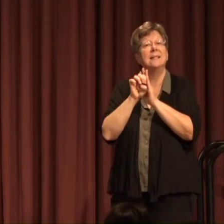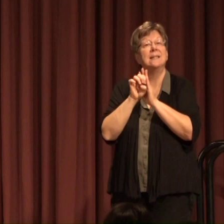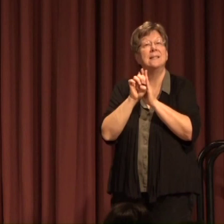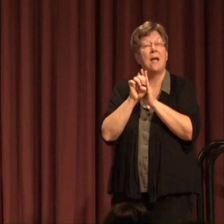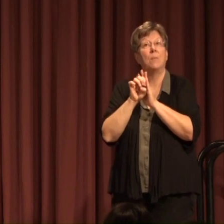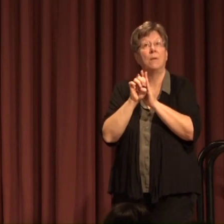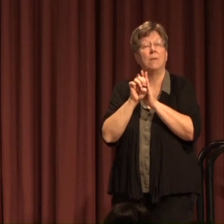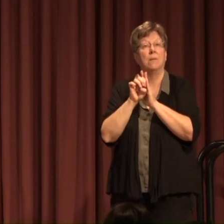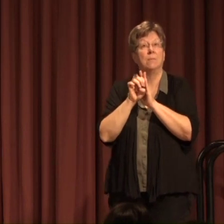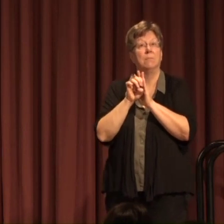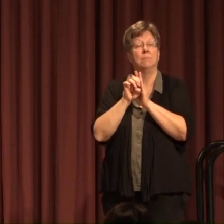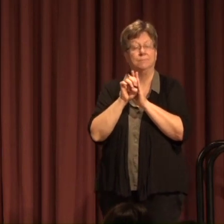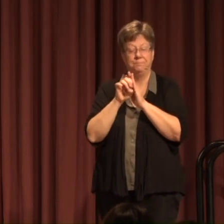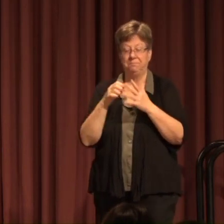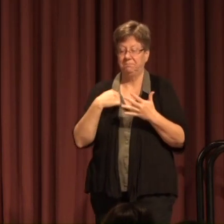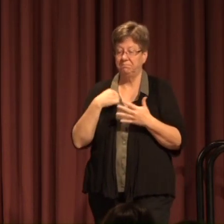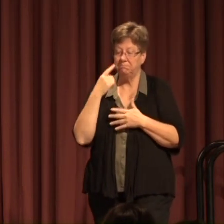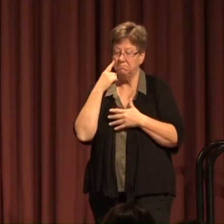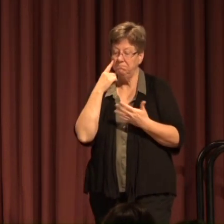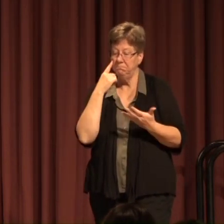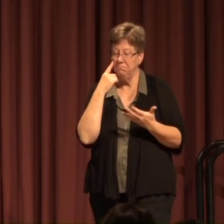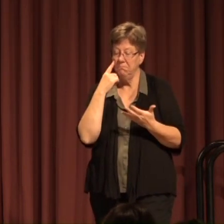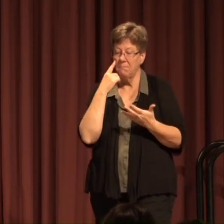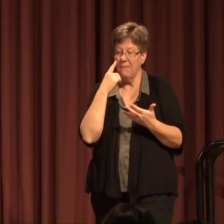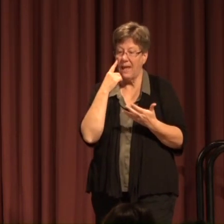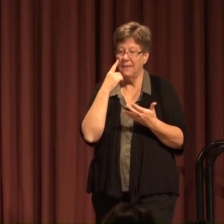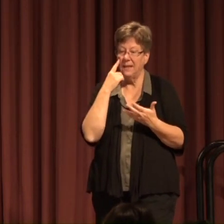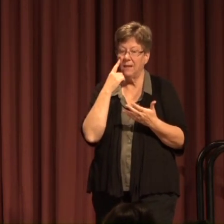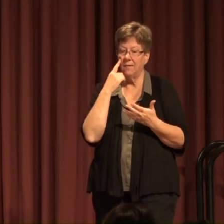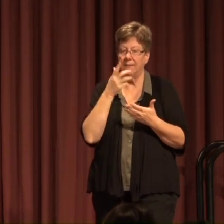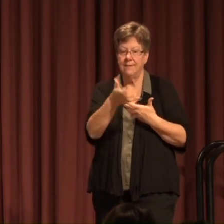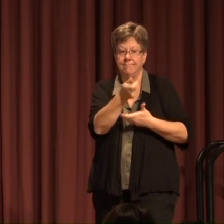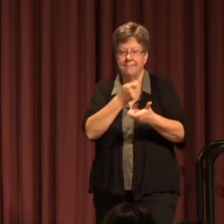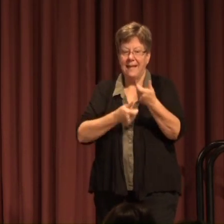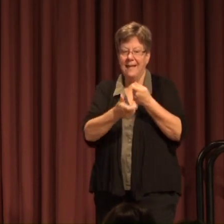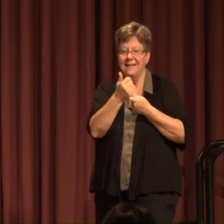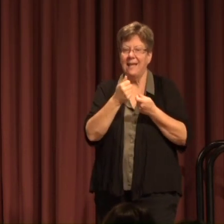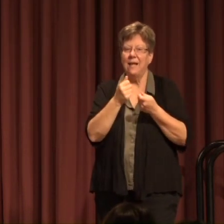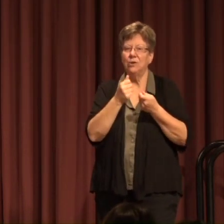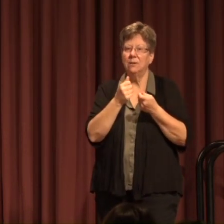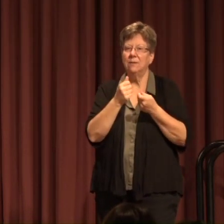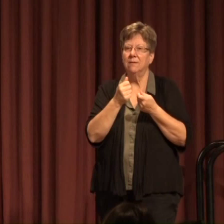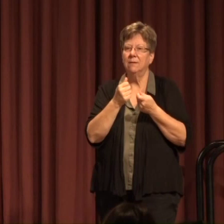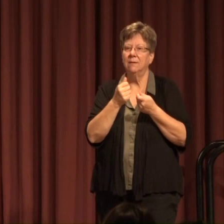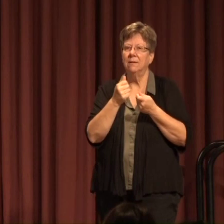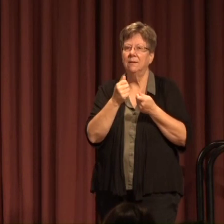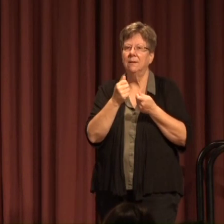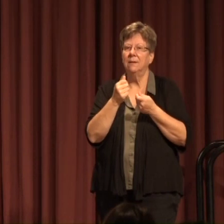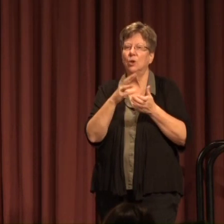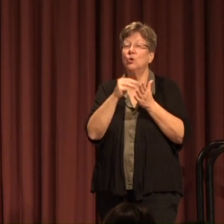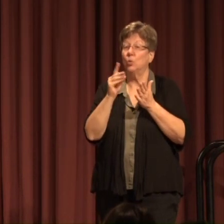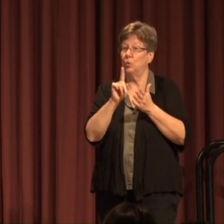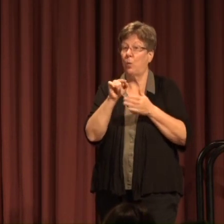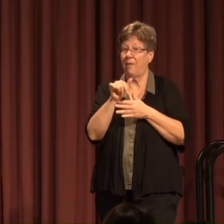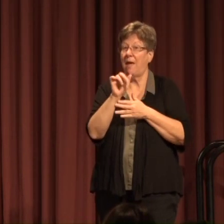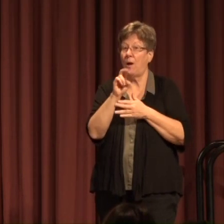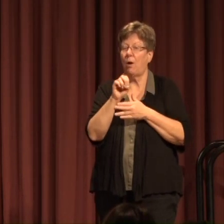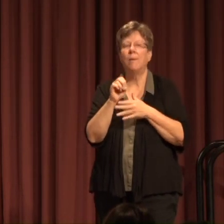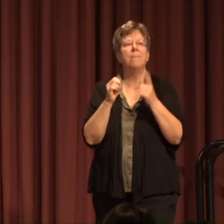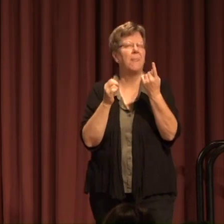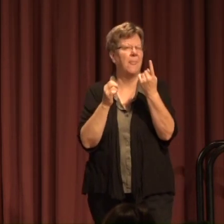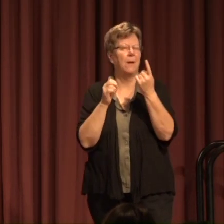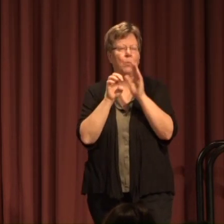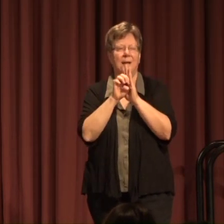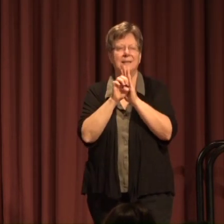those I think of Engaging students where they are One example That some of you